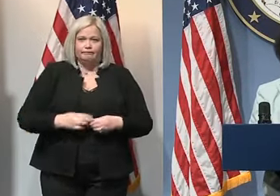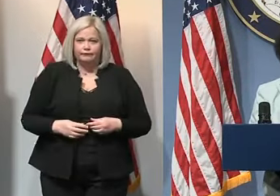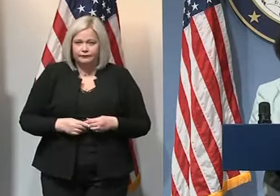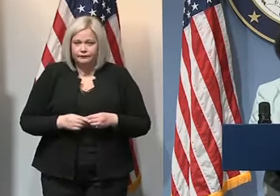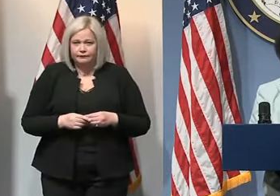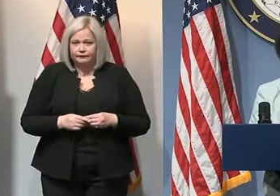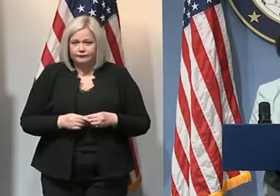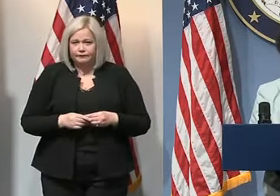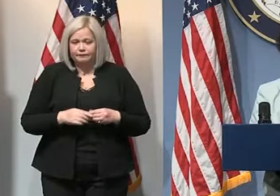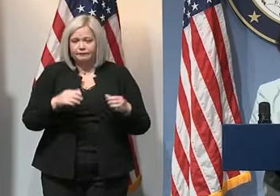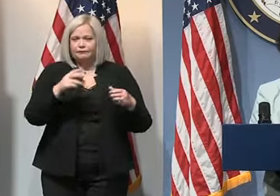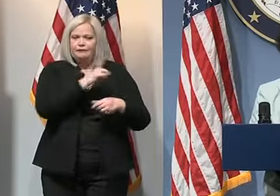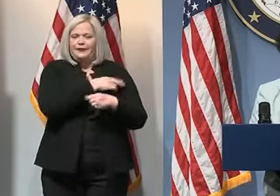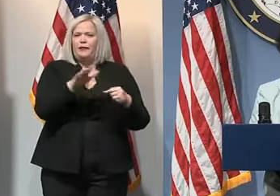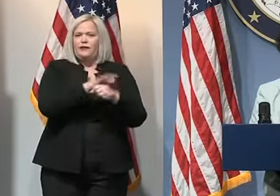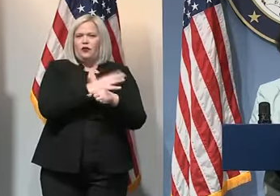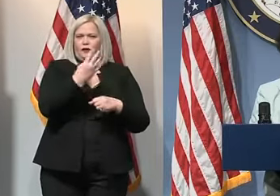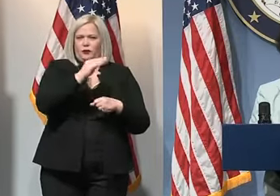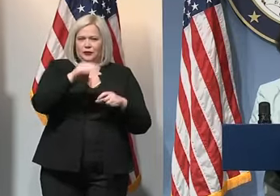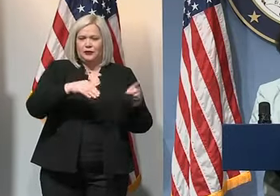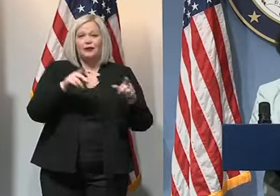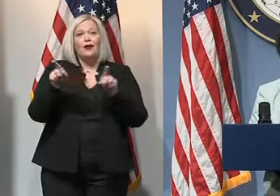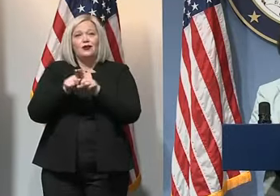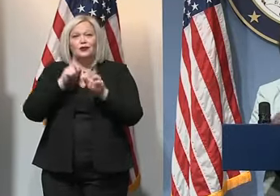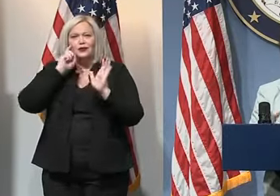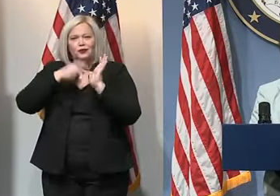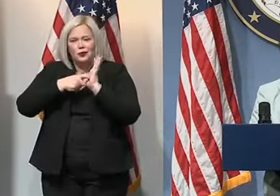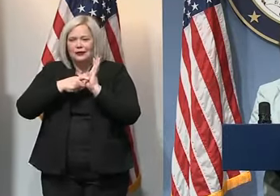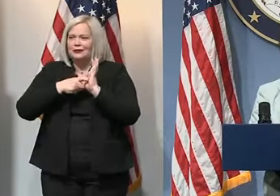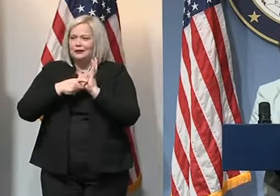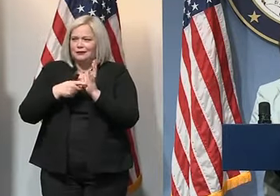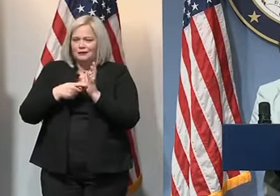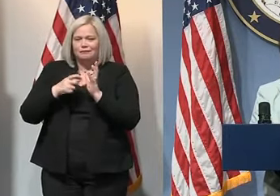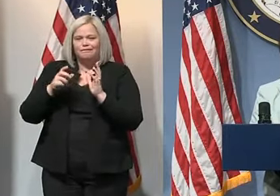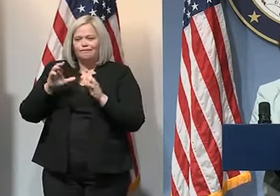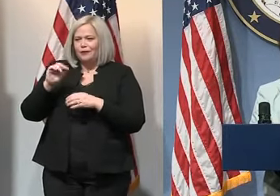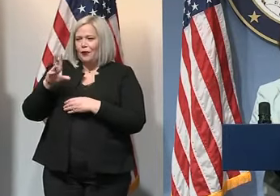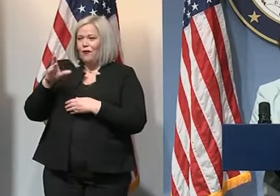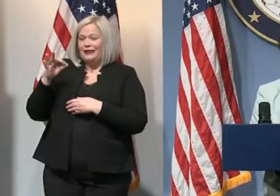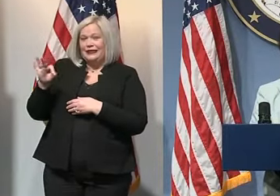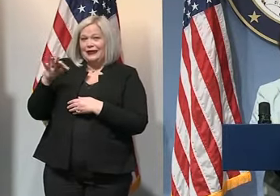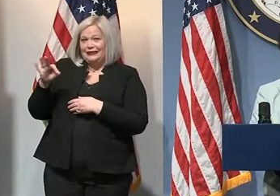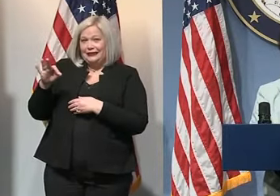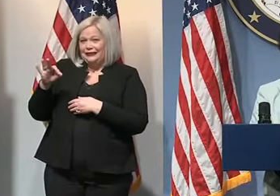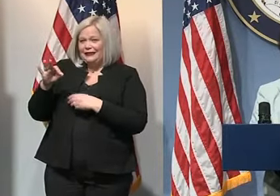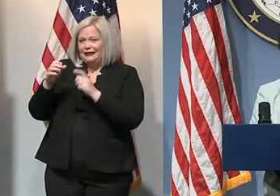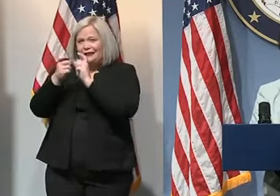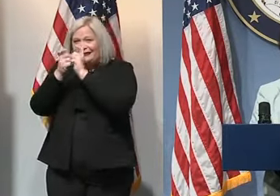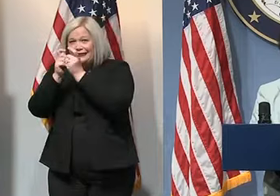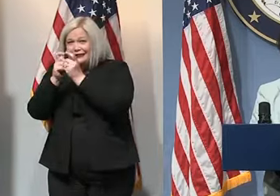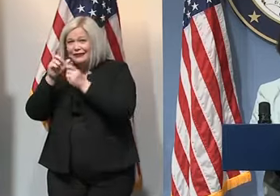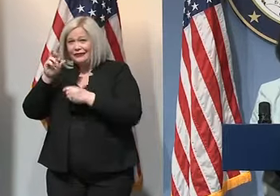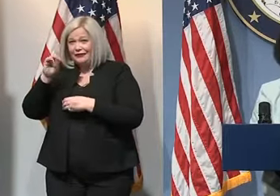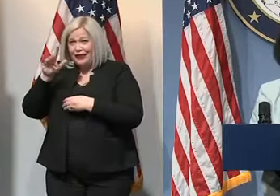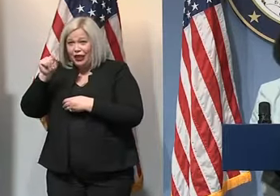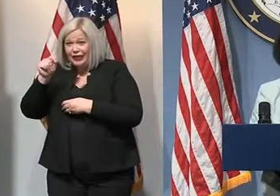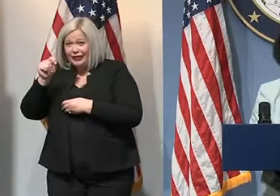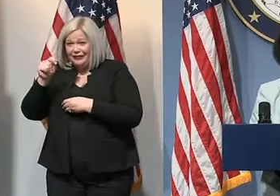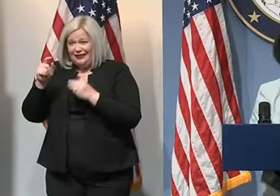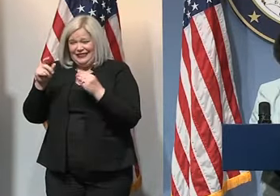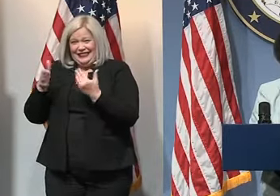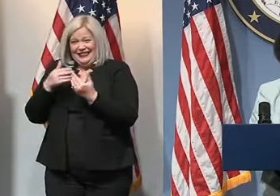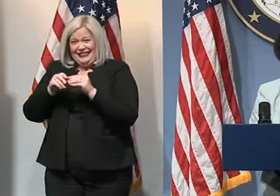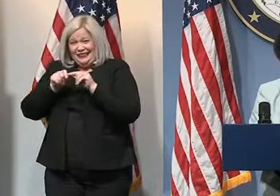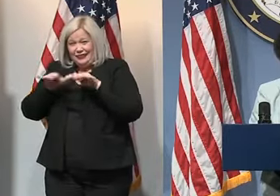more and more of the new variants. We've already identified over 500 cases of the more easily transmitted